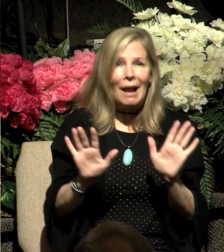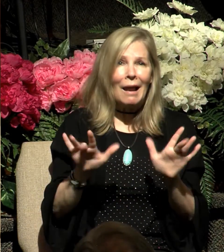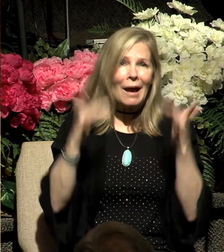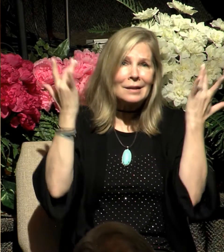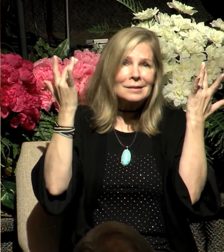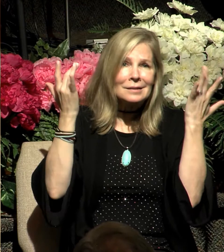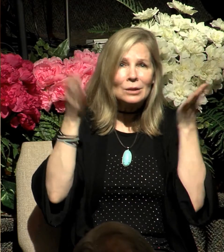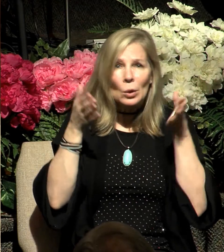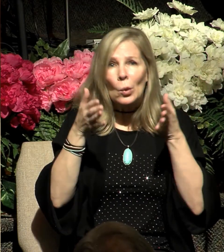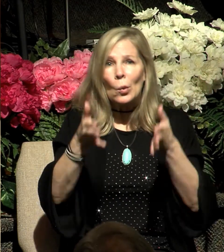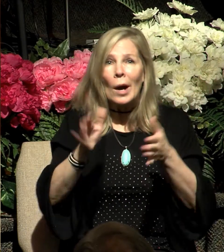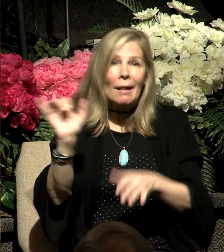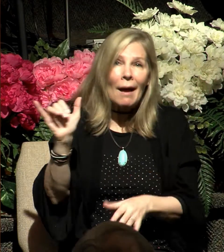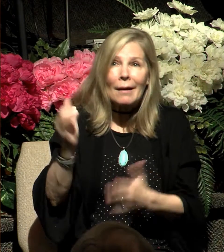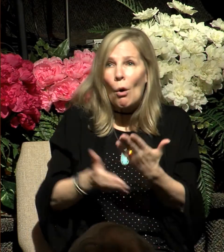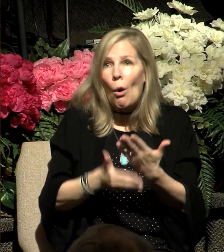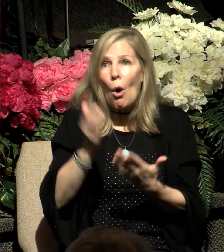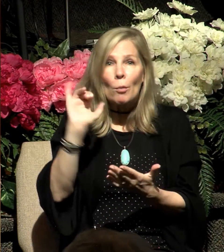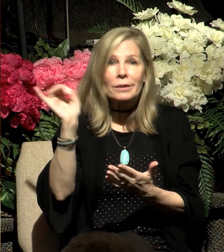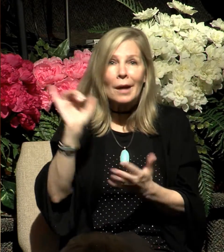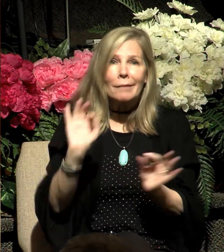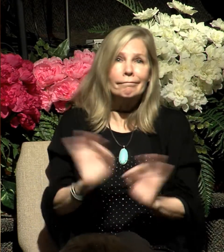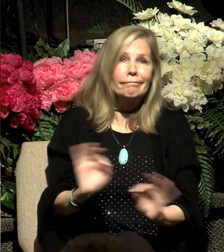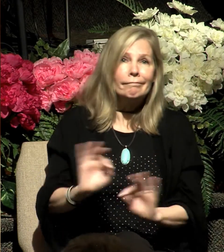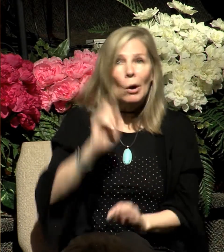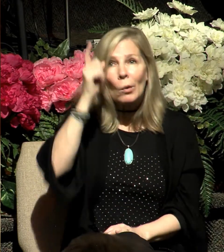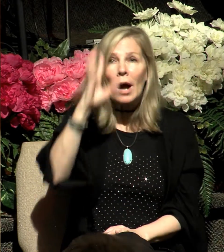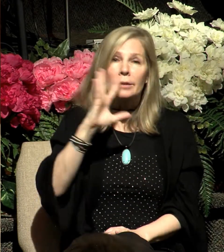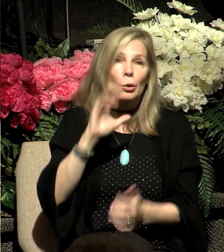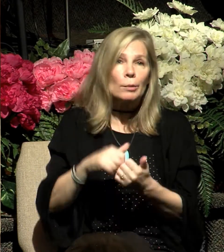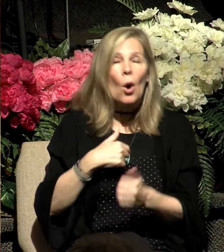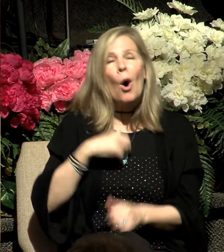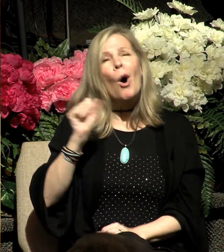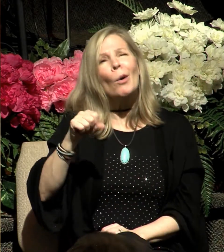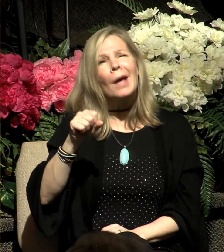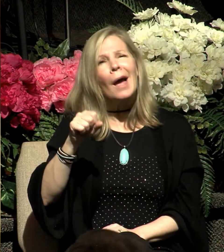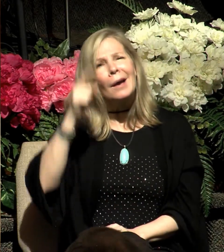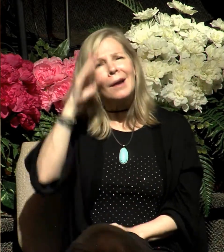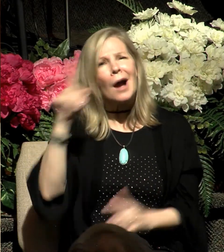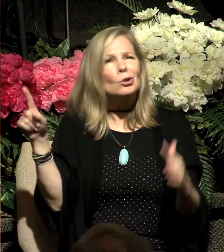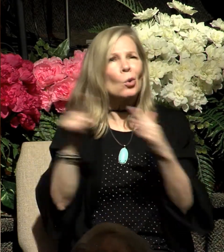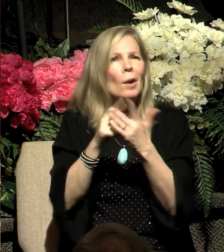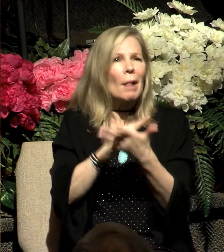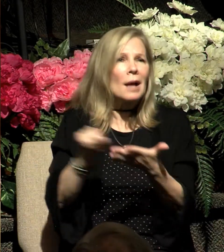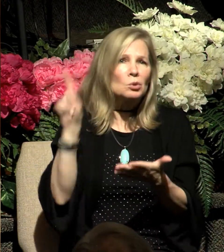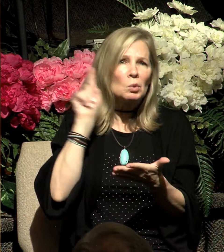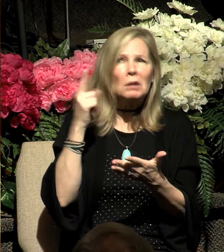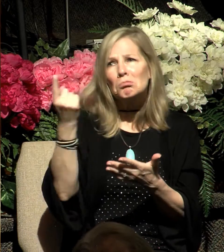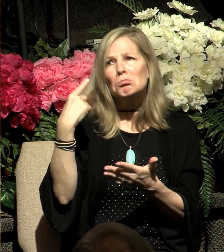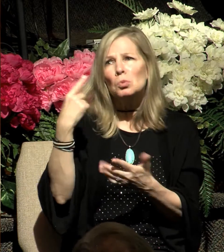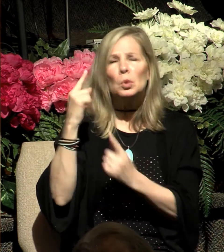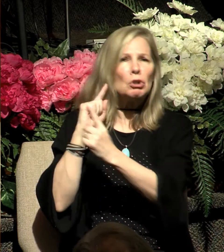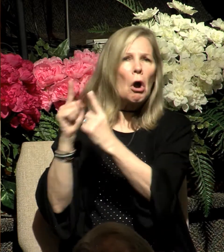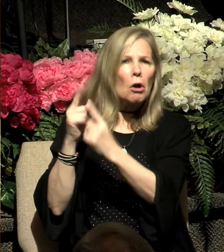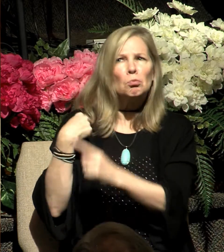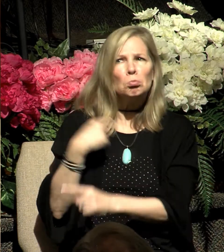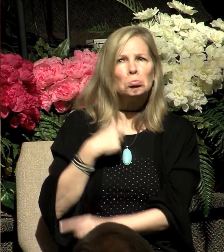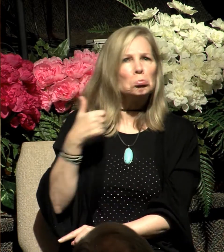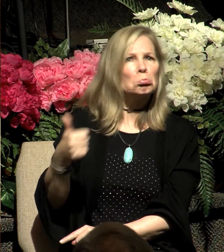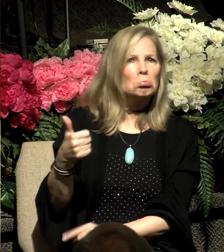way, as if it's almost a trivial thing. And, oh yeah, God appeared to me last week, and we talked, and we're good, that type